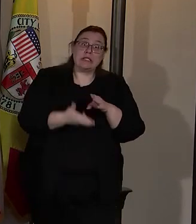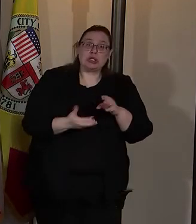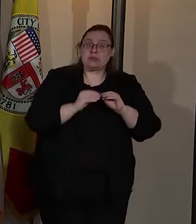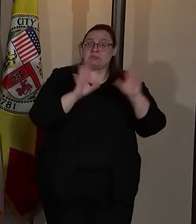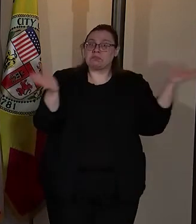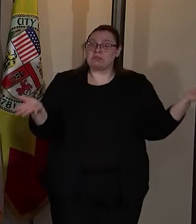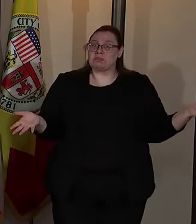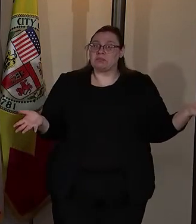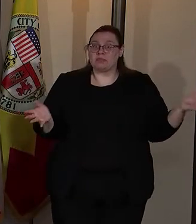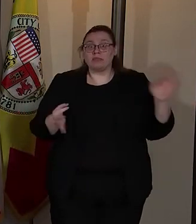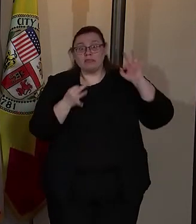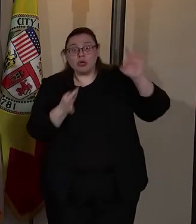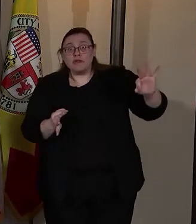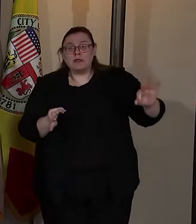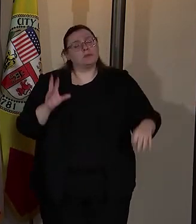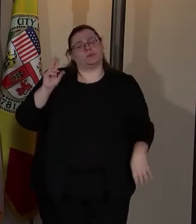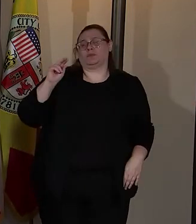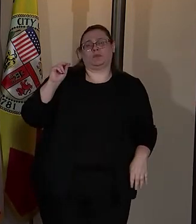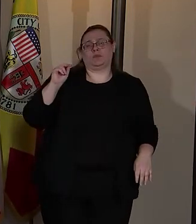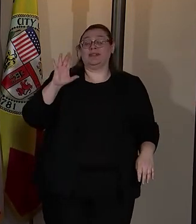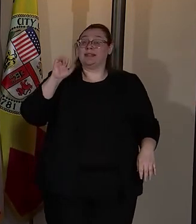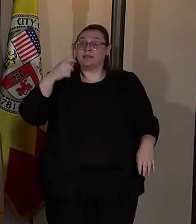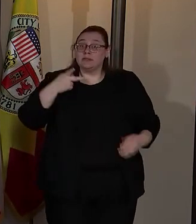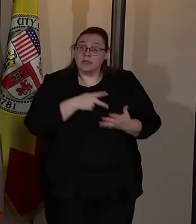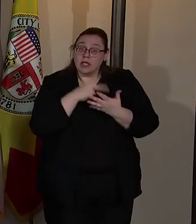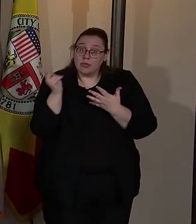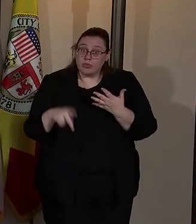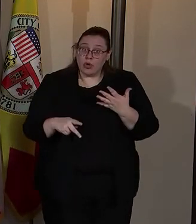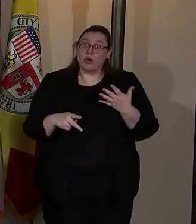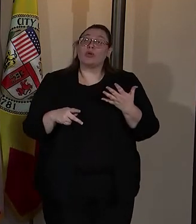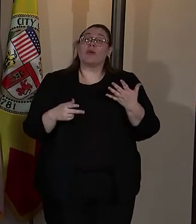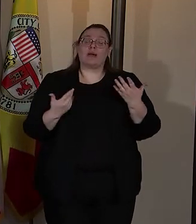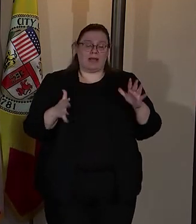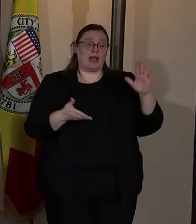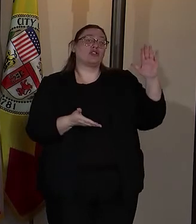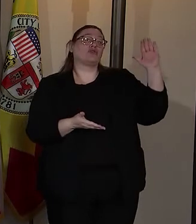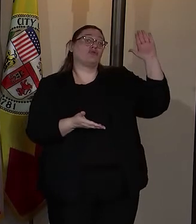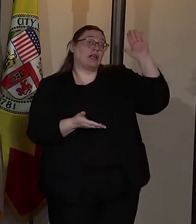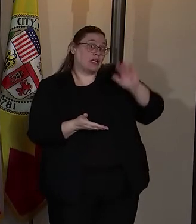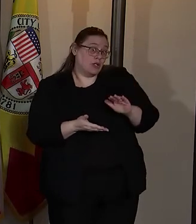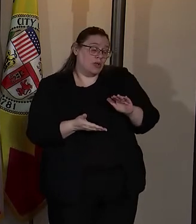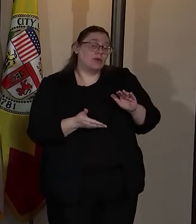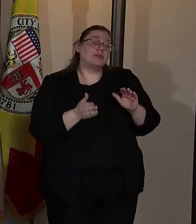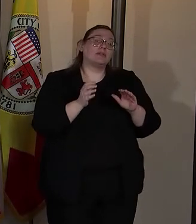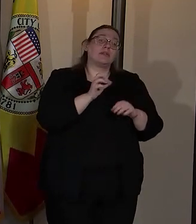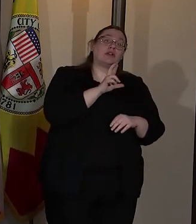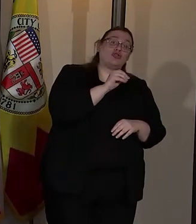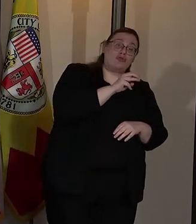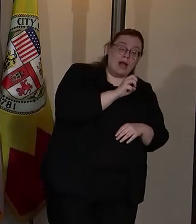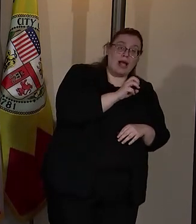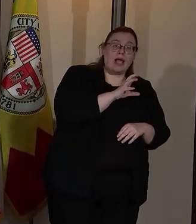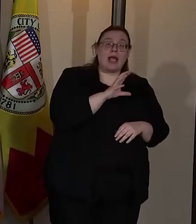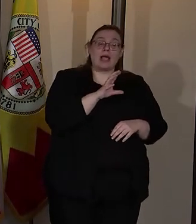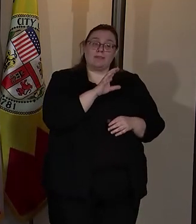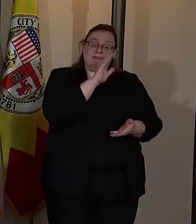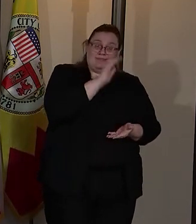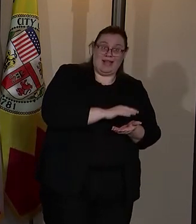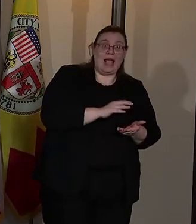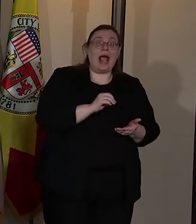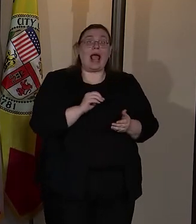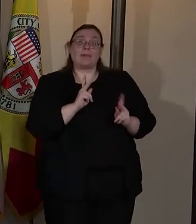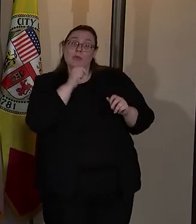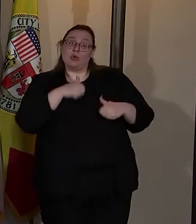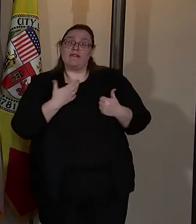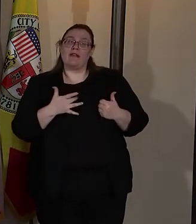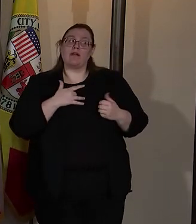Now, though not perfect, the CSP program has reduced and made crime and made residents feel a lot